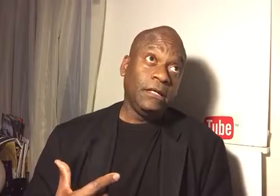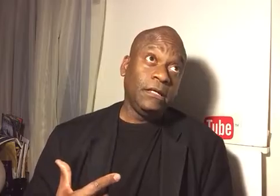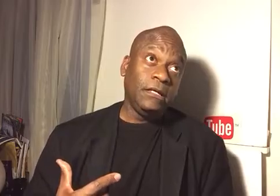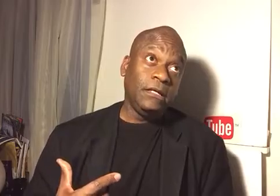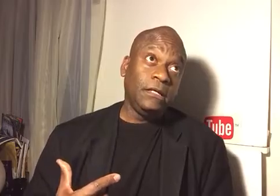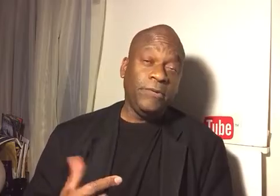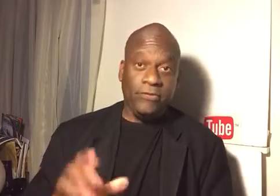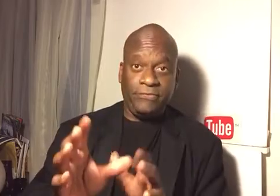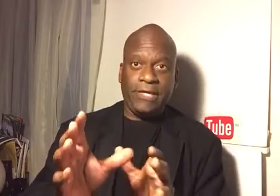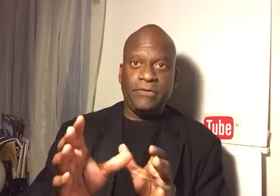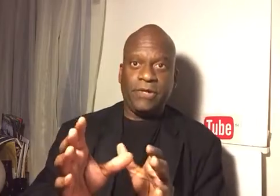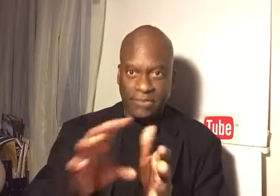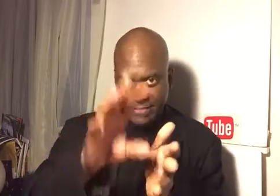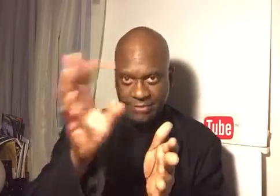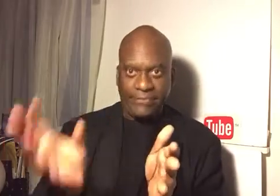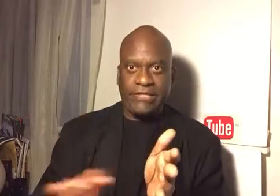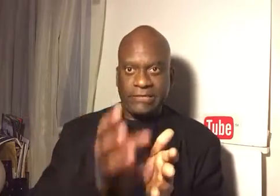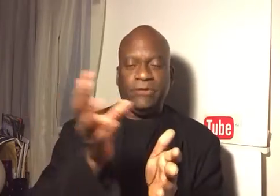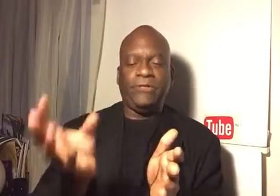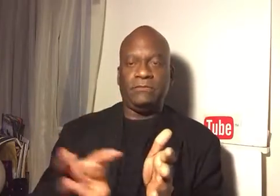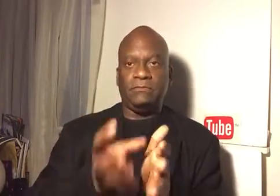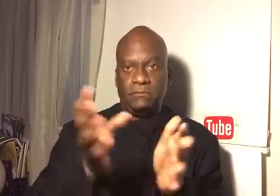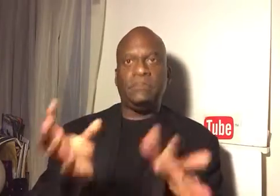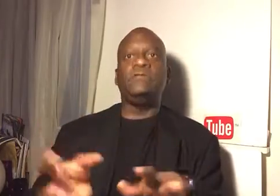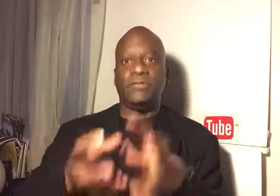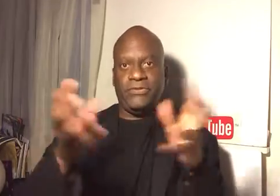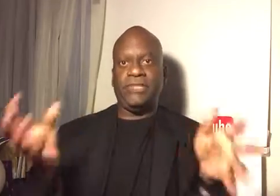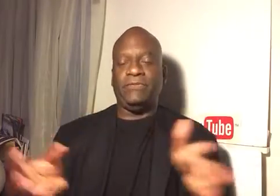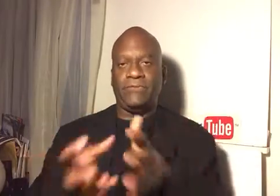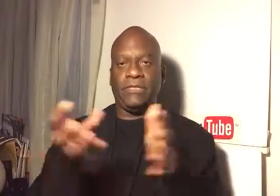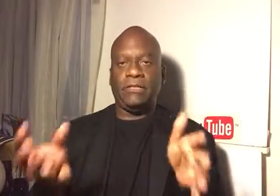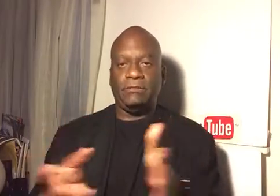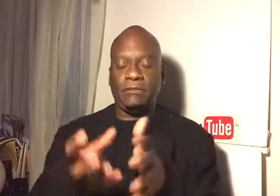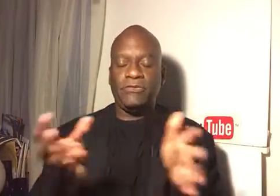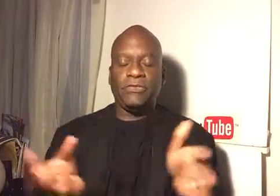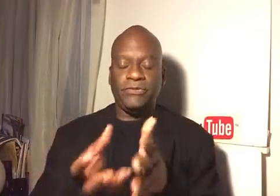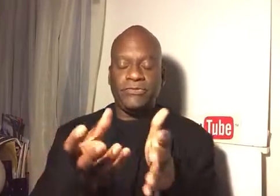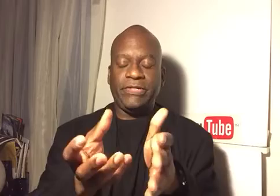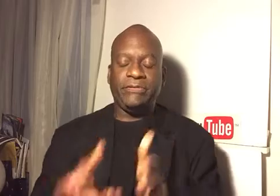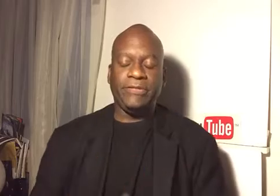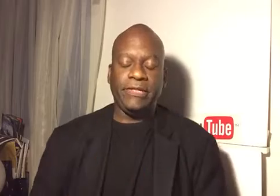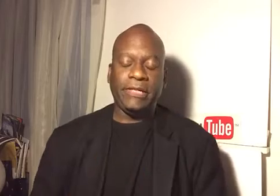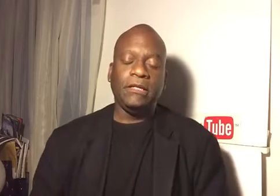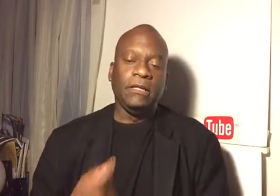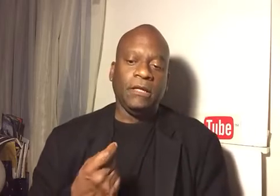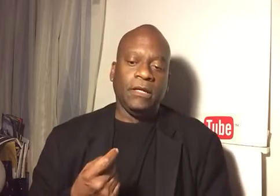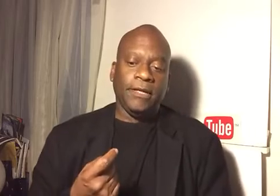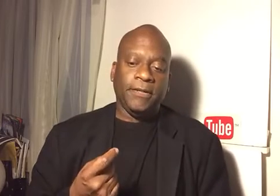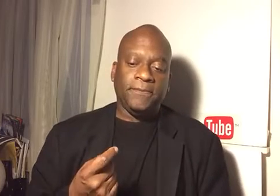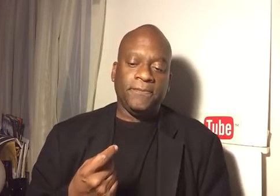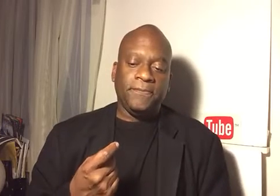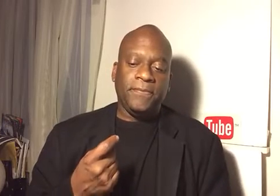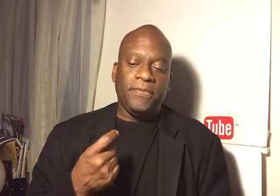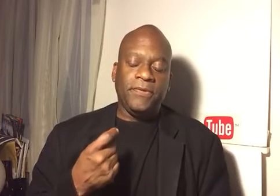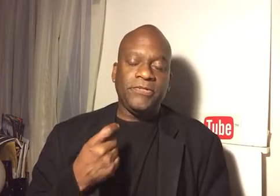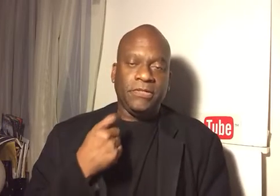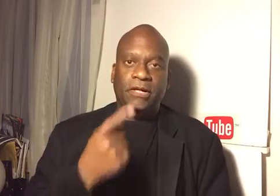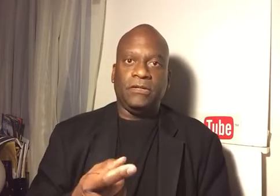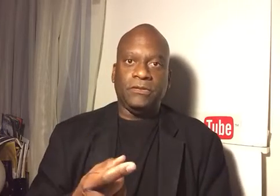And bear with me. I know I'll get back to basketball, but you'll understand what I'm saying. I just want you to understand what I'm getting at. There was an uncle,